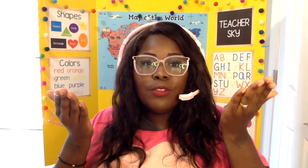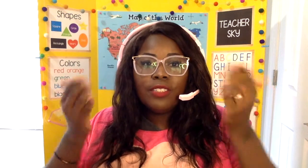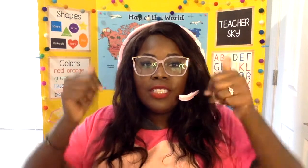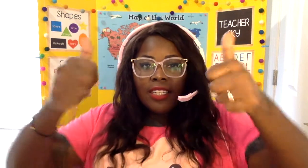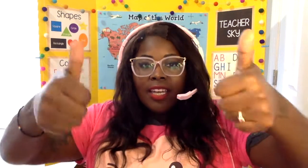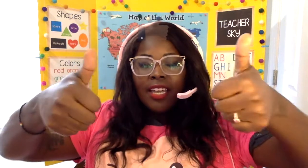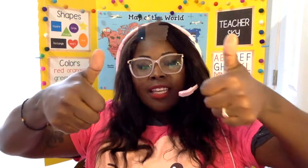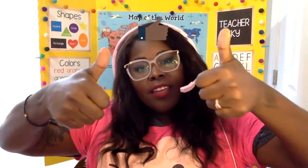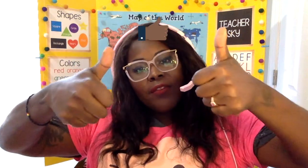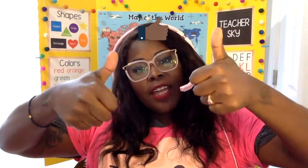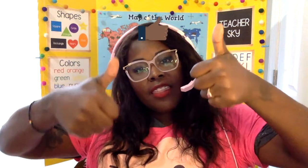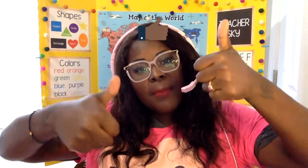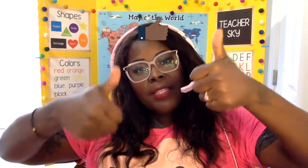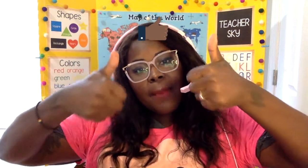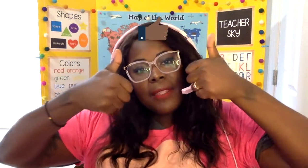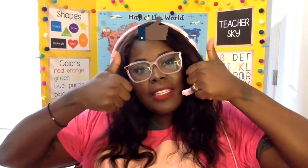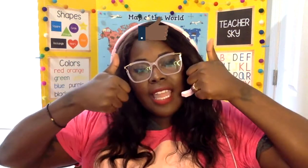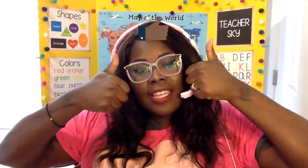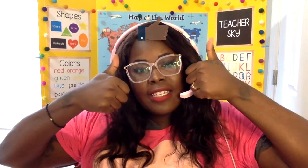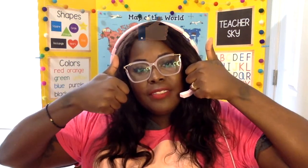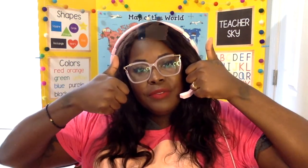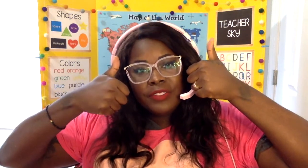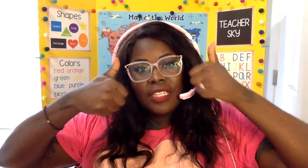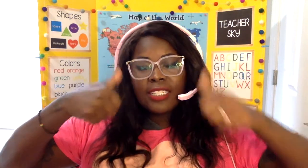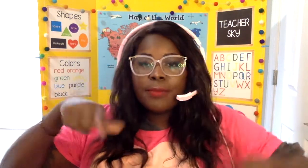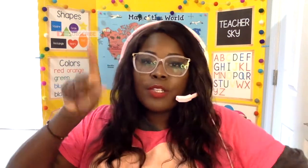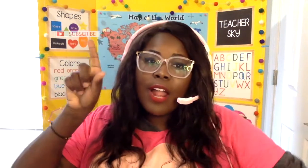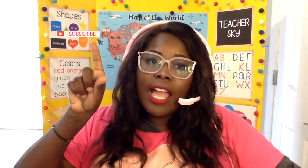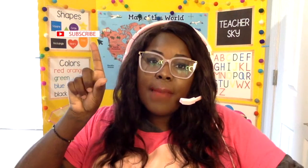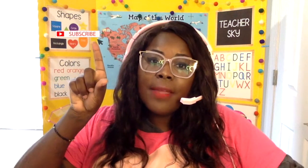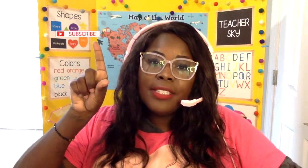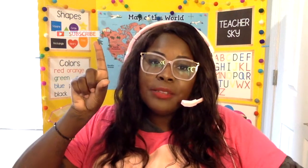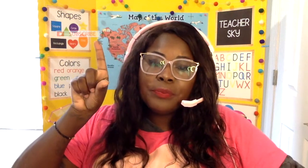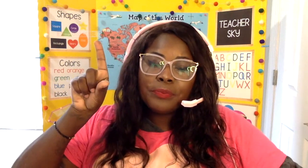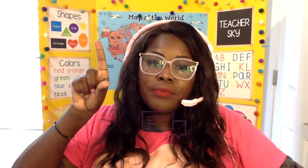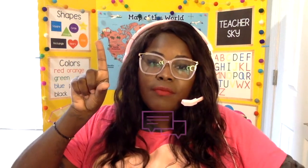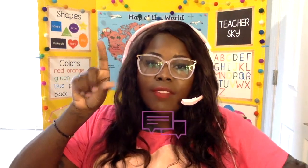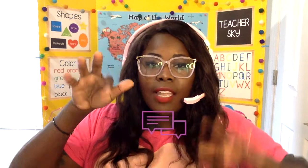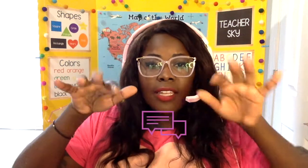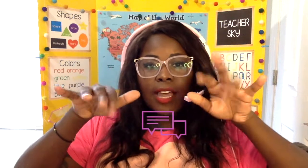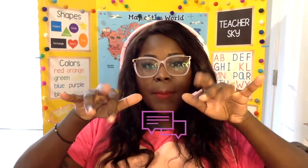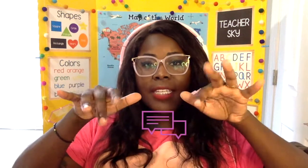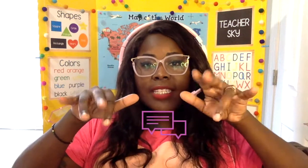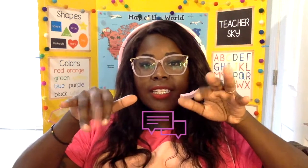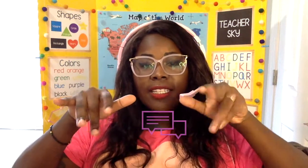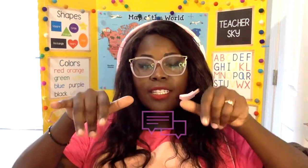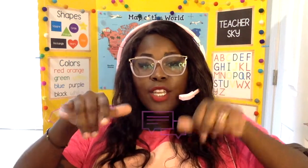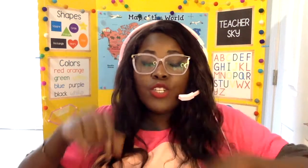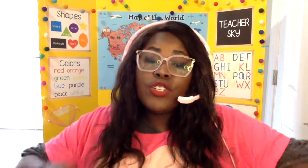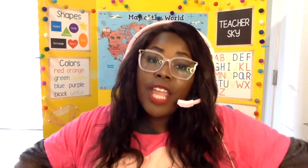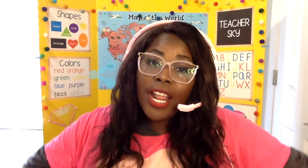give a thumbs up like subscribe comment share